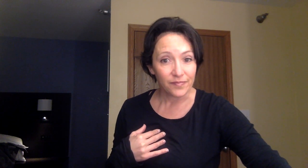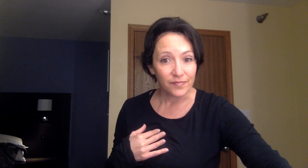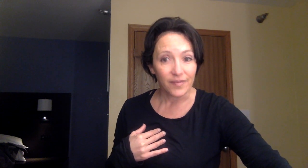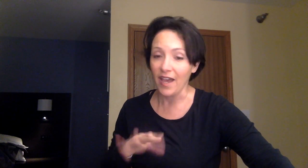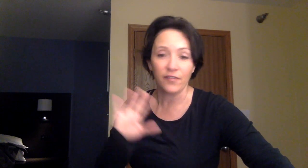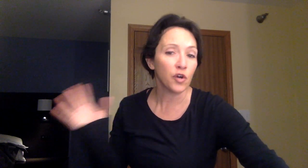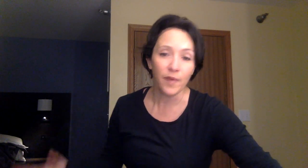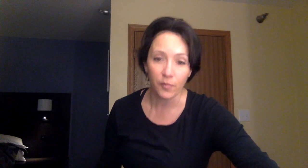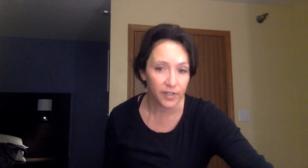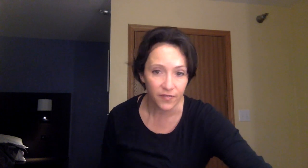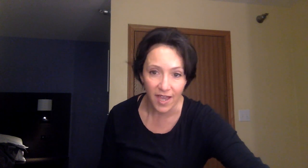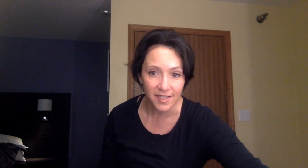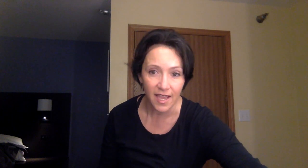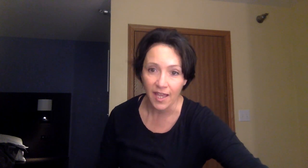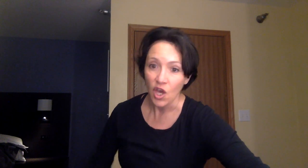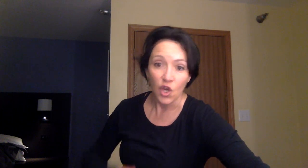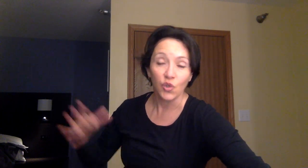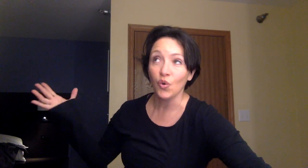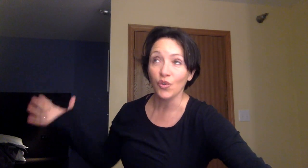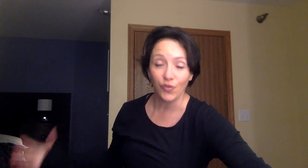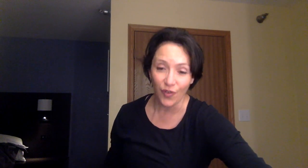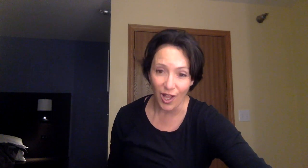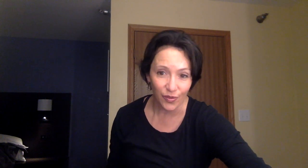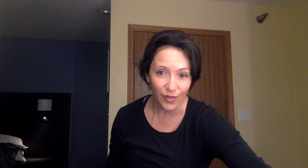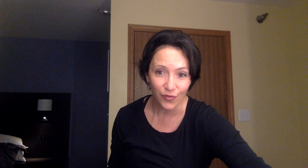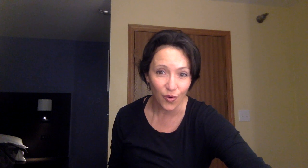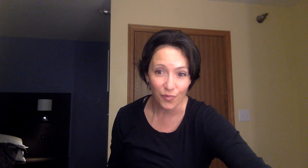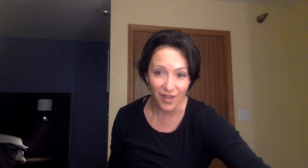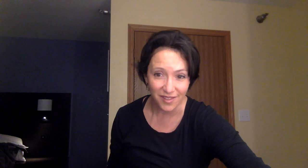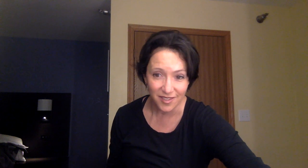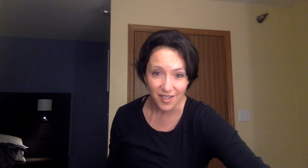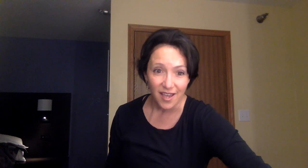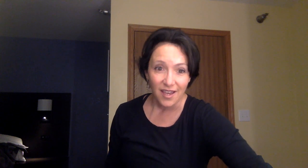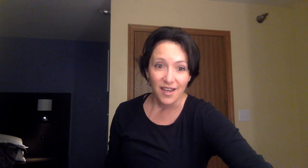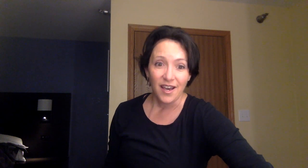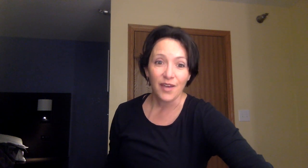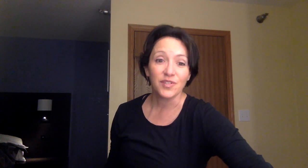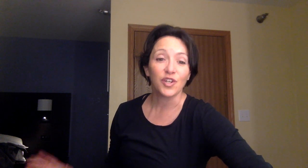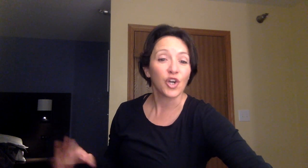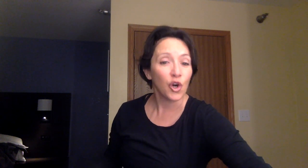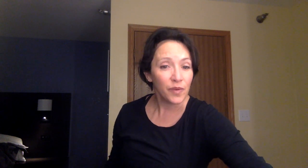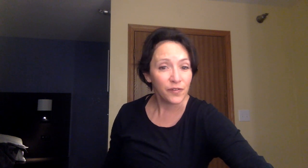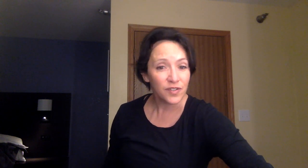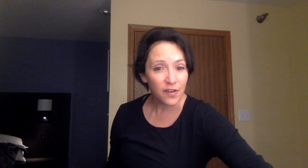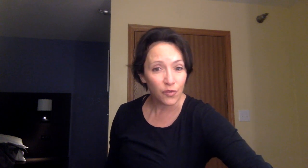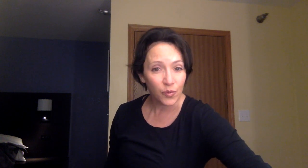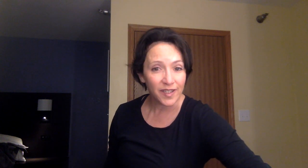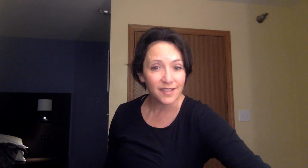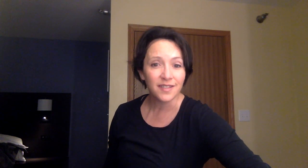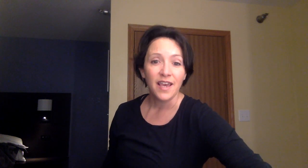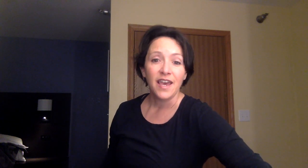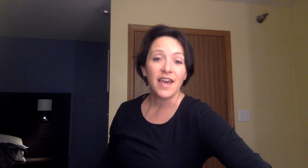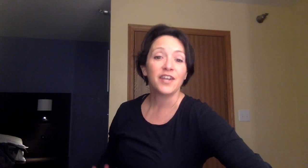I have no memory of that day nor the following four months. I was in a coma for several weeks and